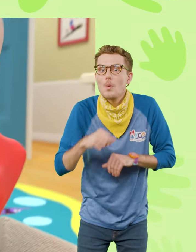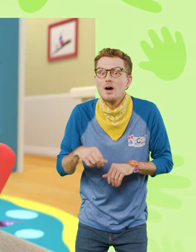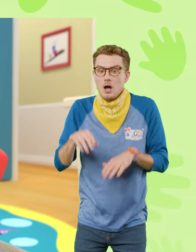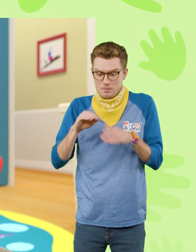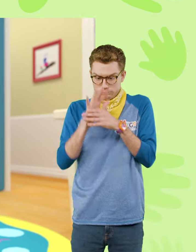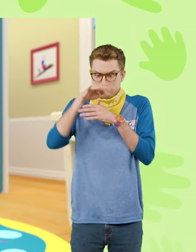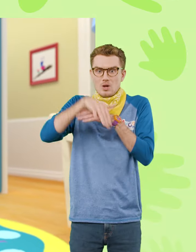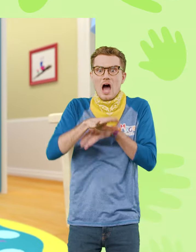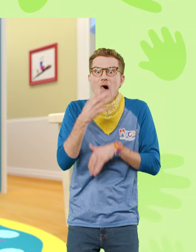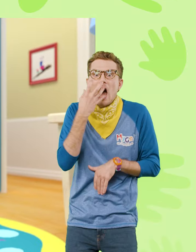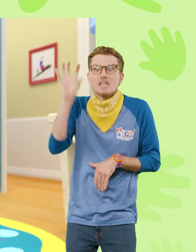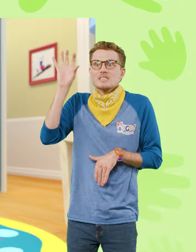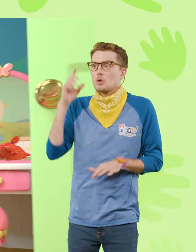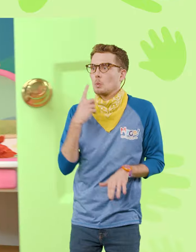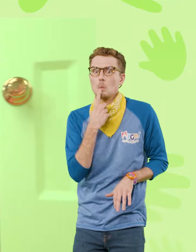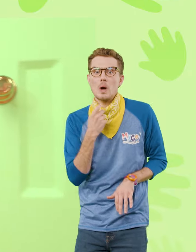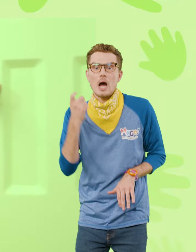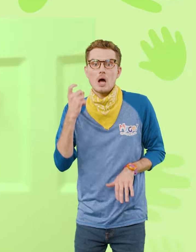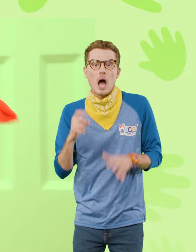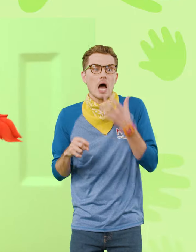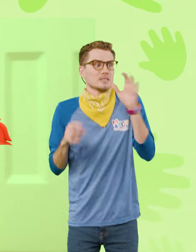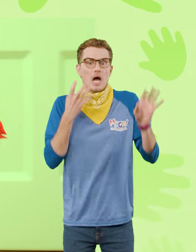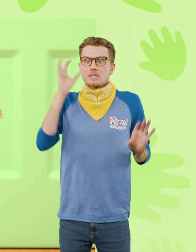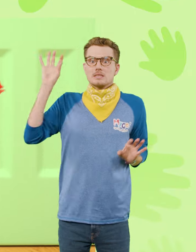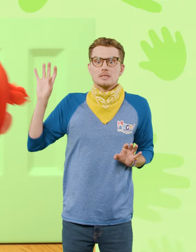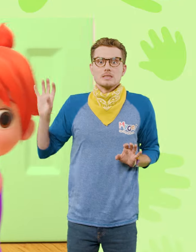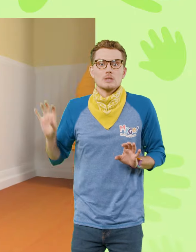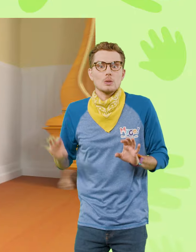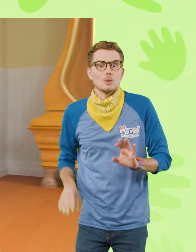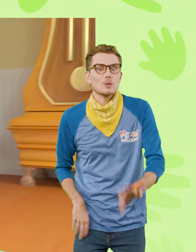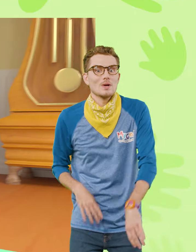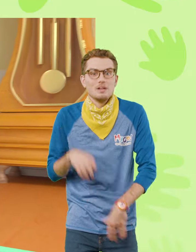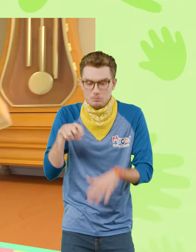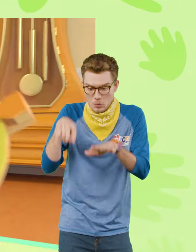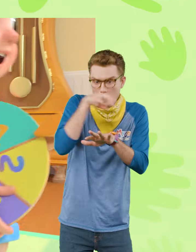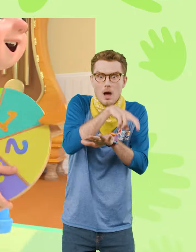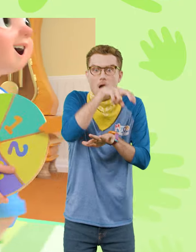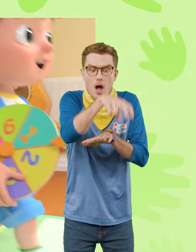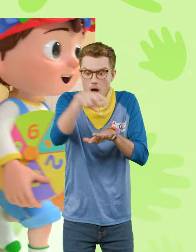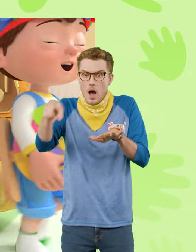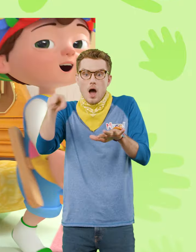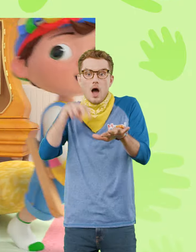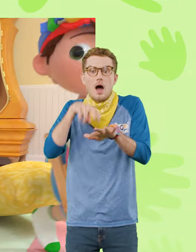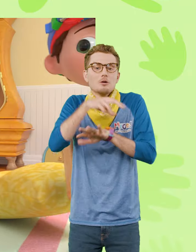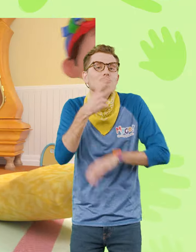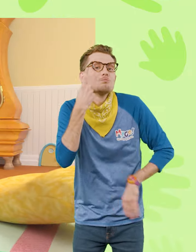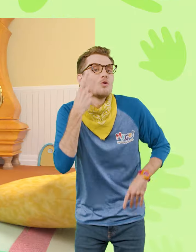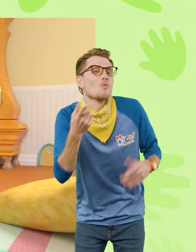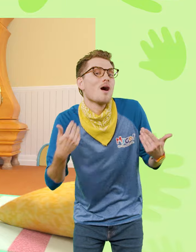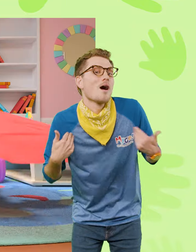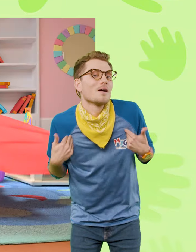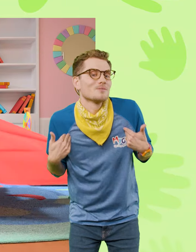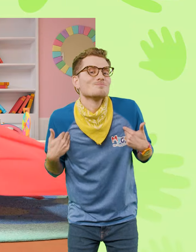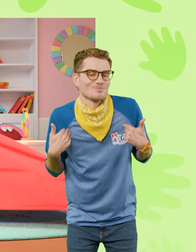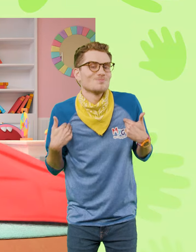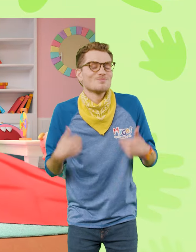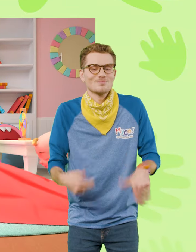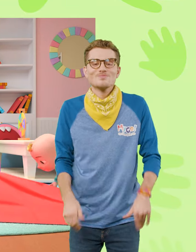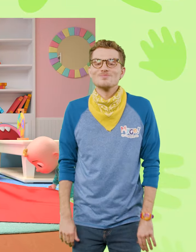Lava's hot, it's red hot hot Jump across, see what you've got Lava,